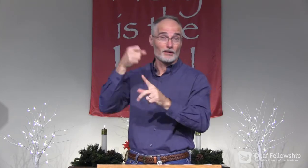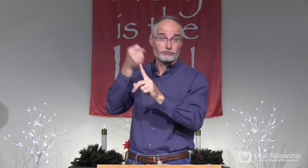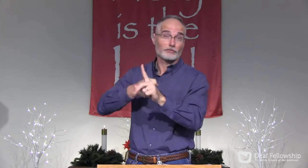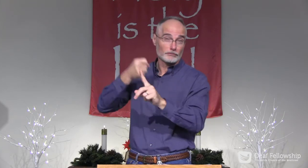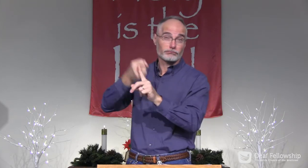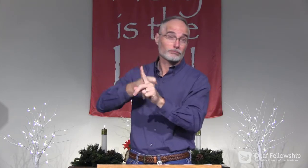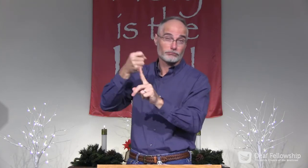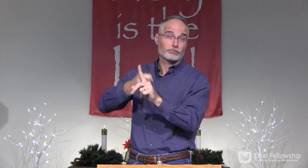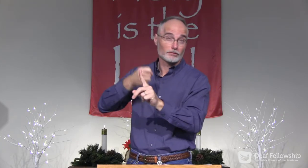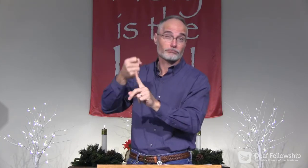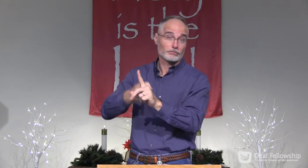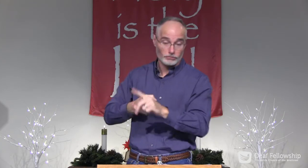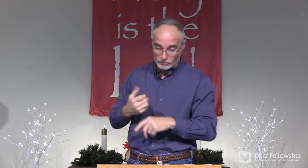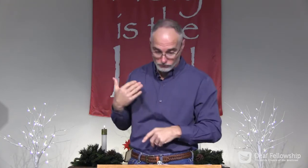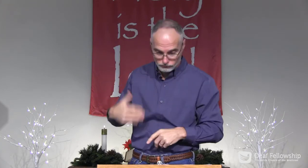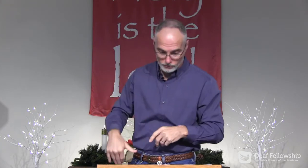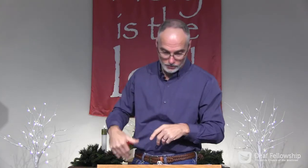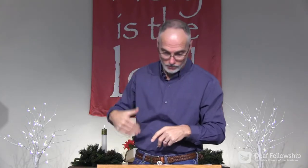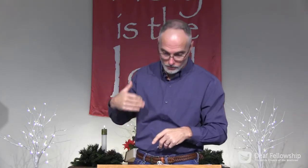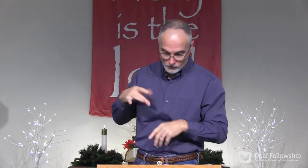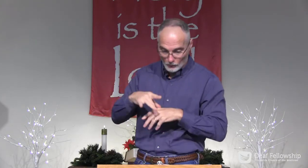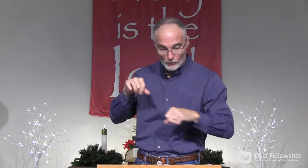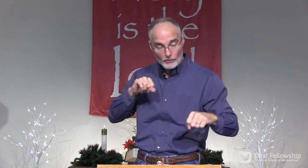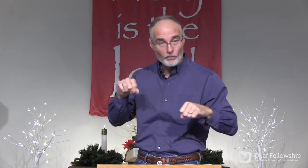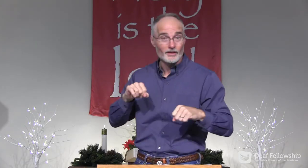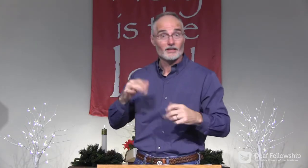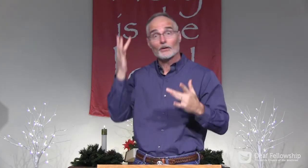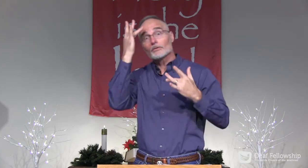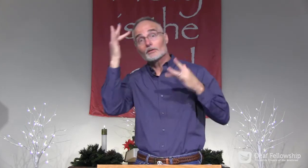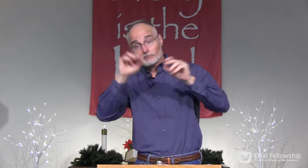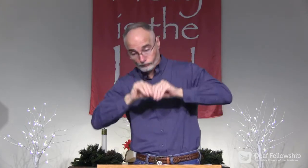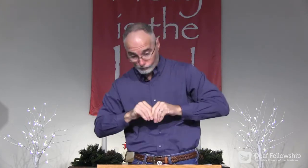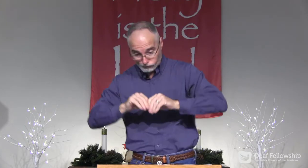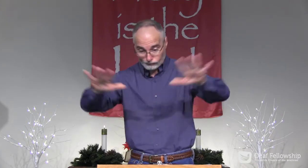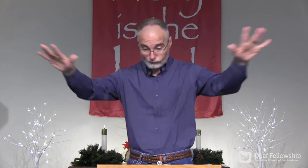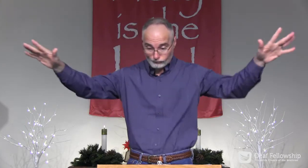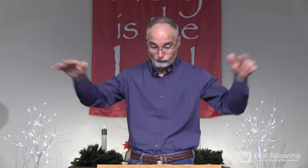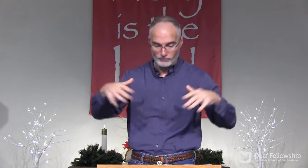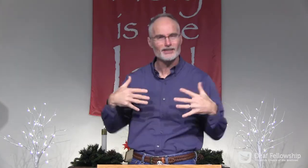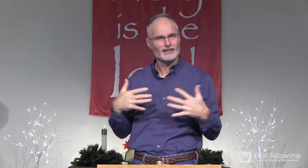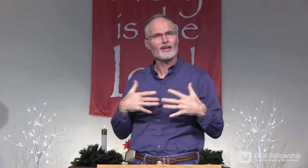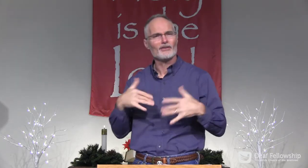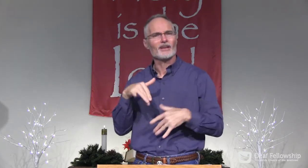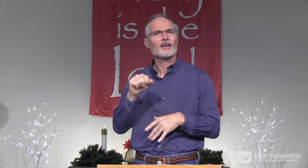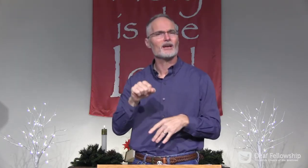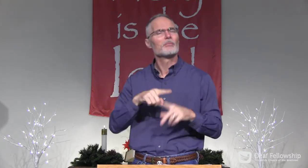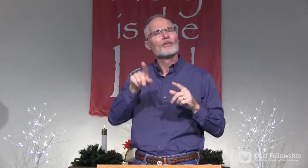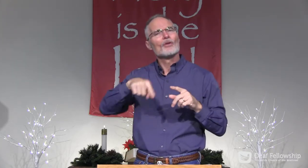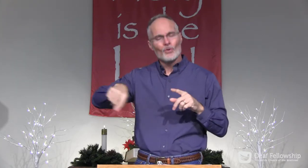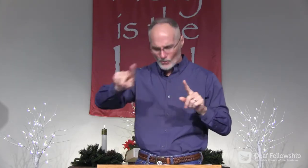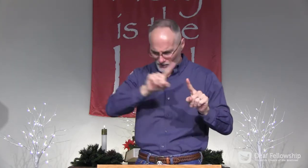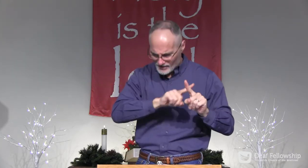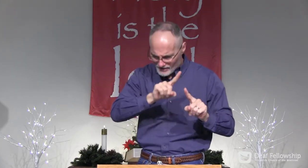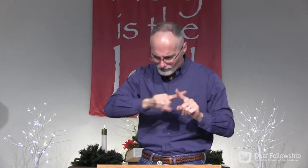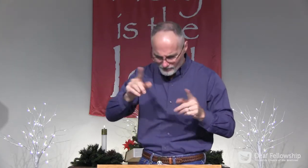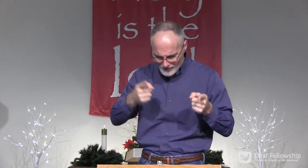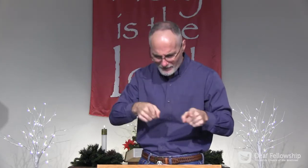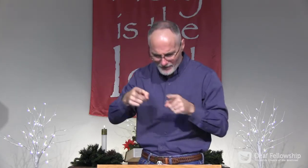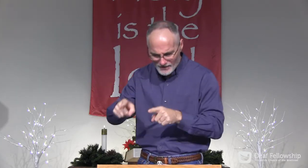we've seen it with fires in California and hurricanes battering the coasts. You know, there's a lot of